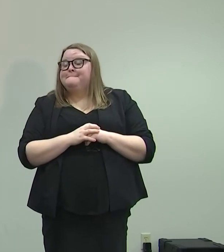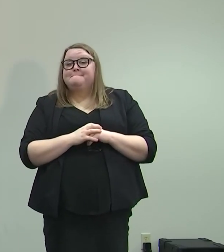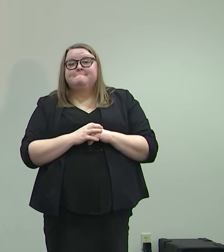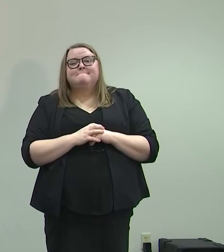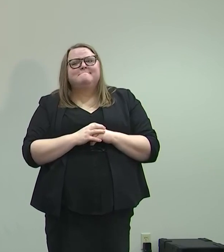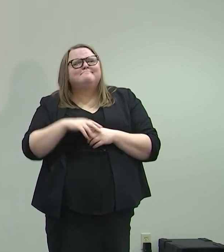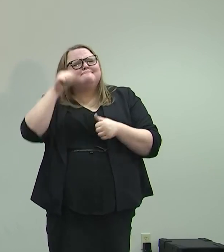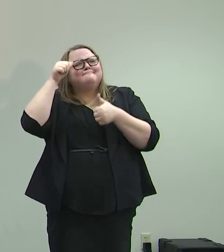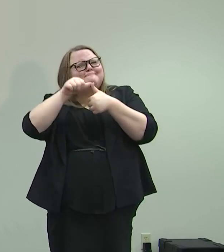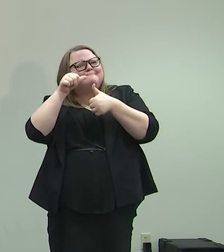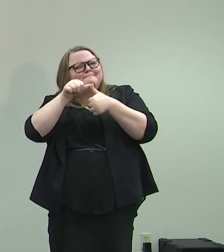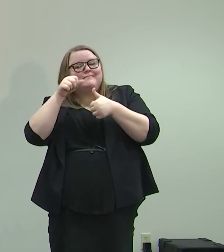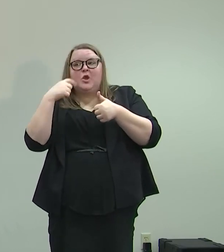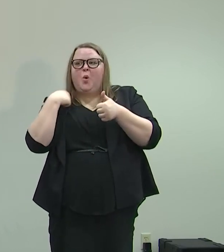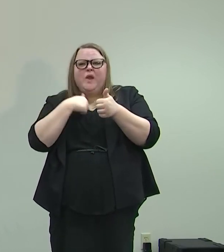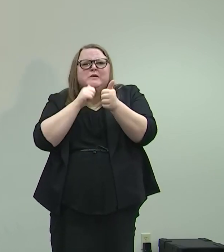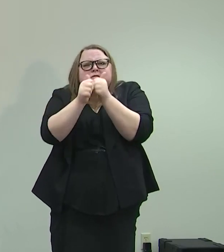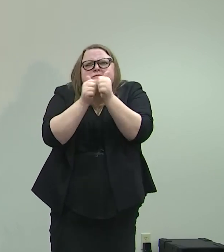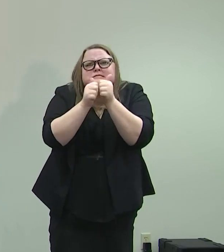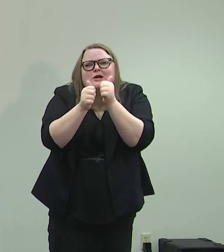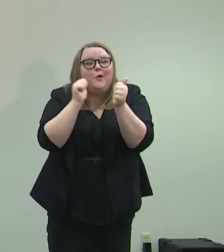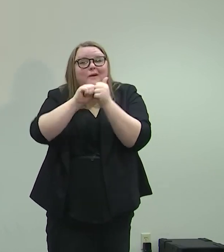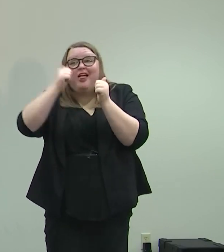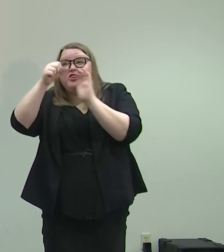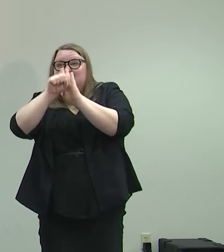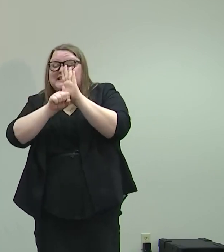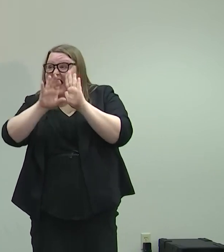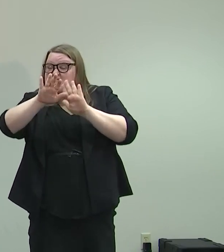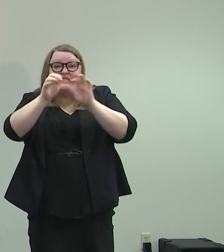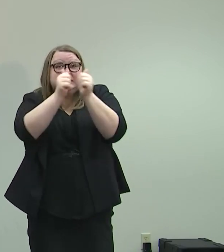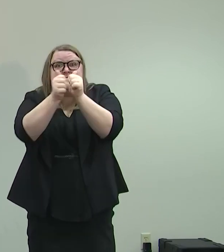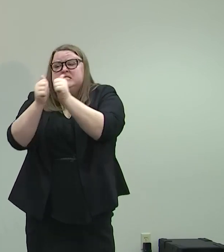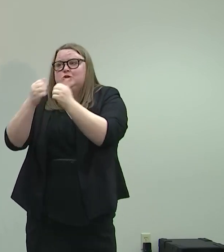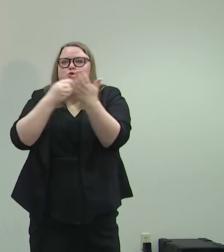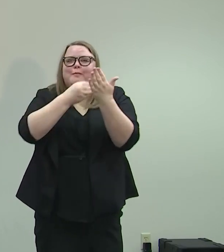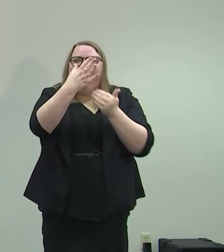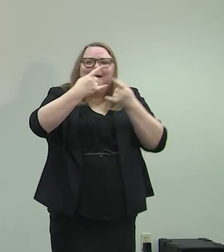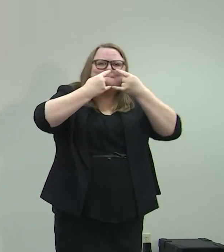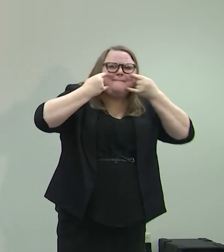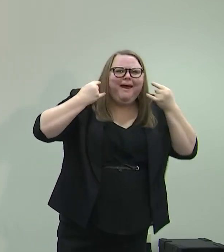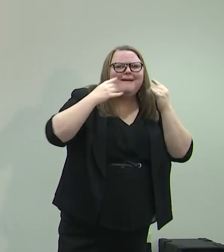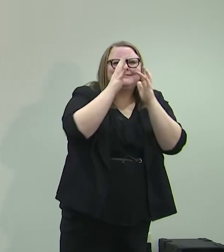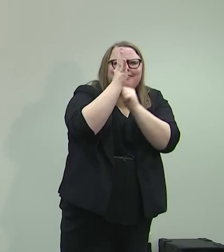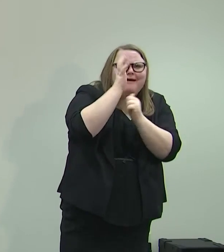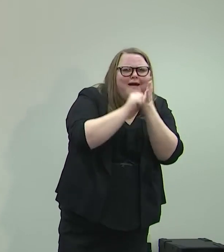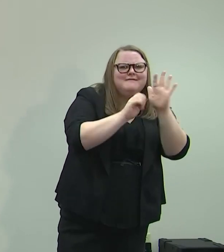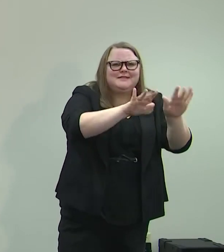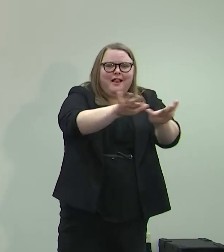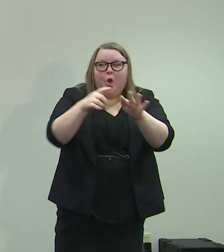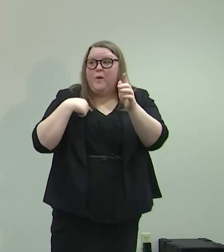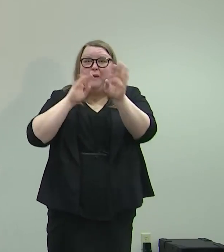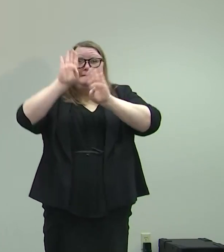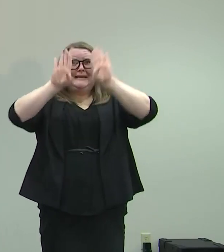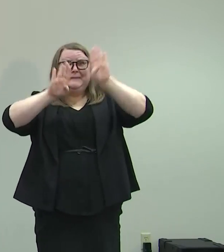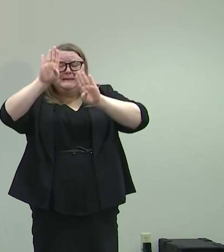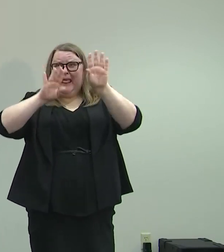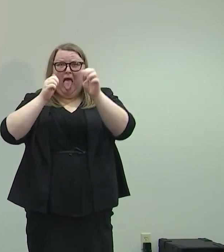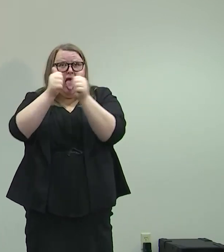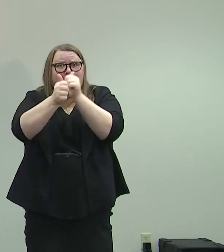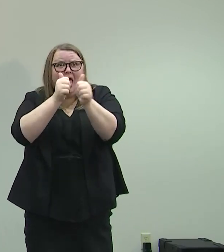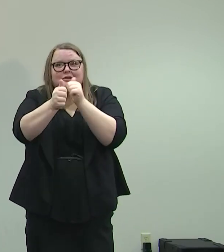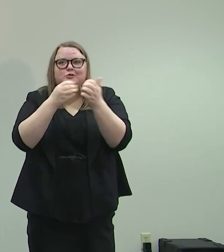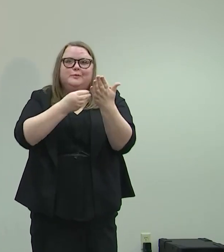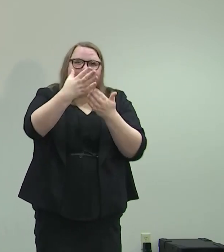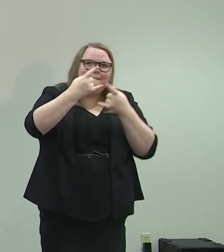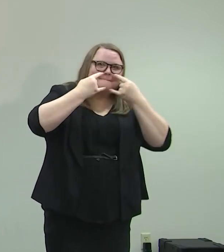Remember when we were competing with other states to buy PPE, we were bidding against each other to buy masks